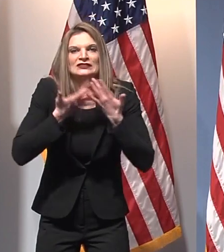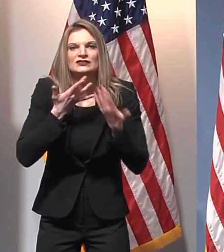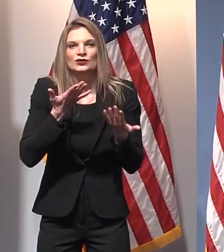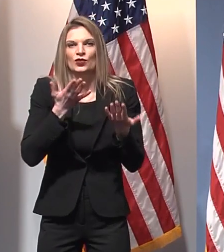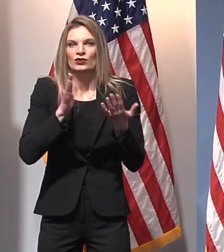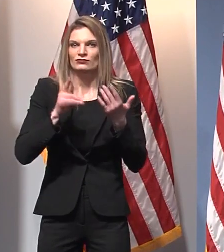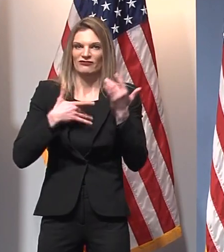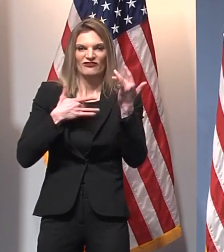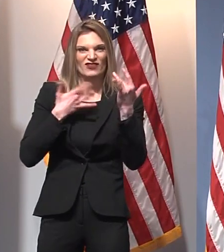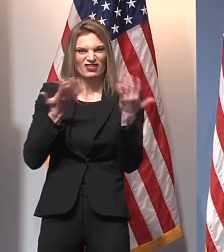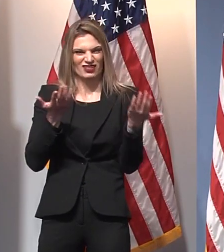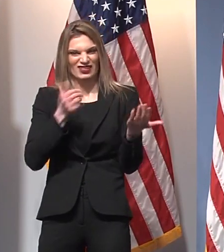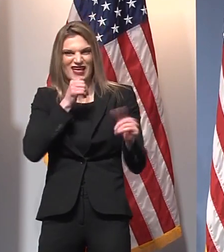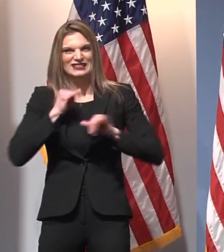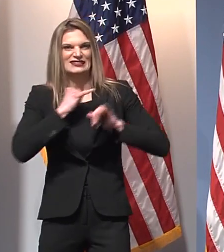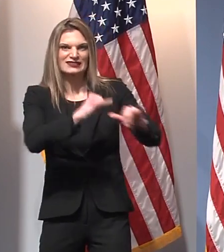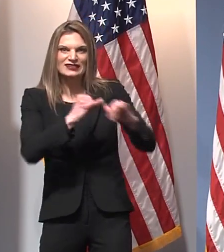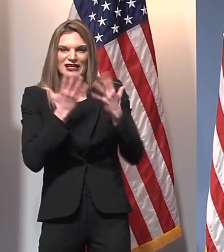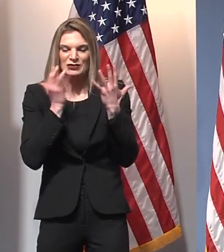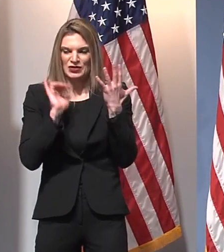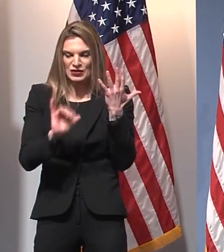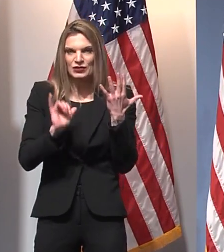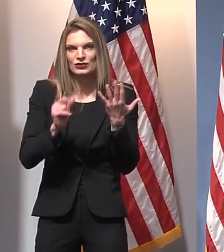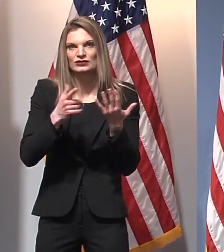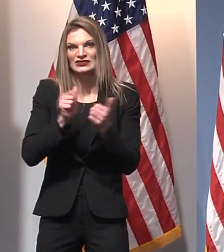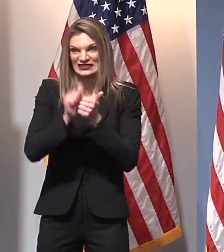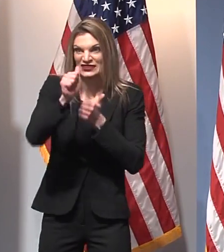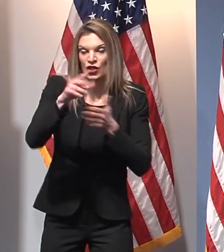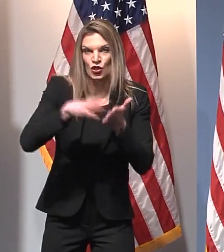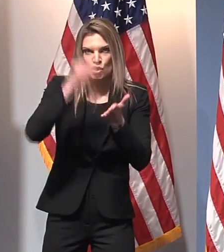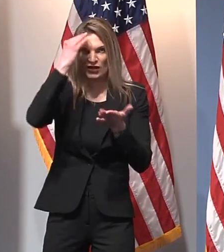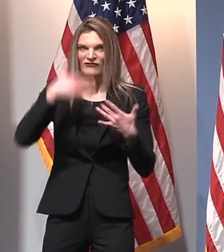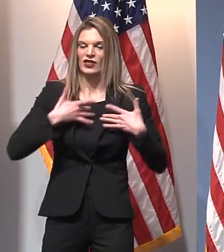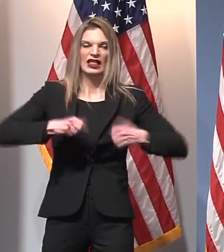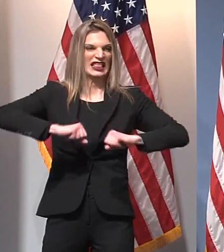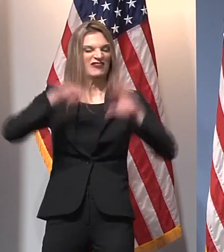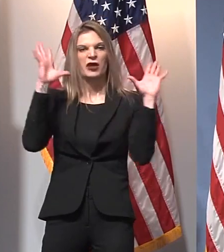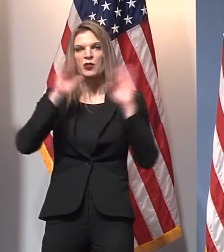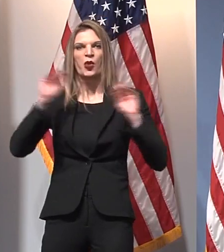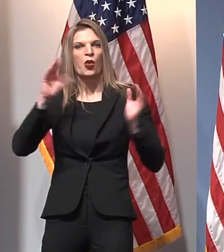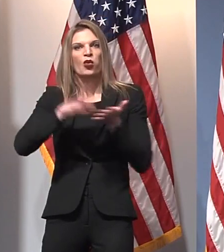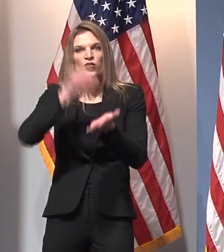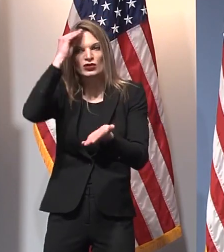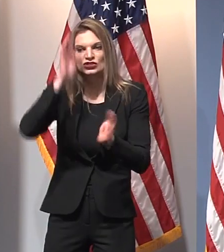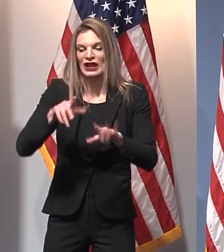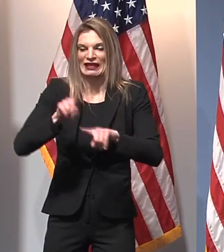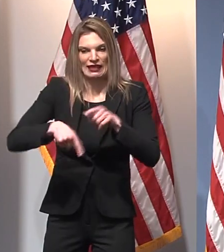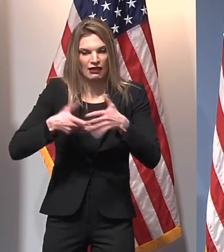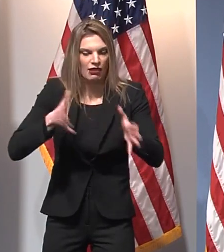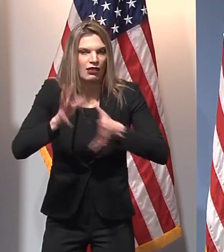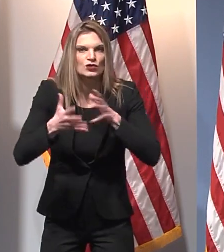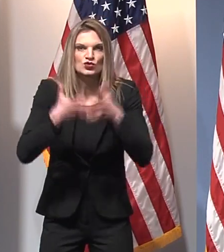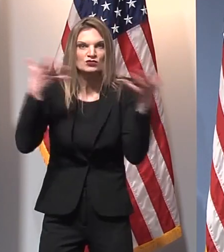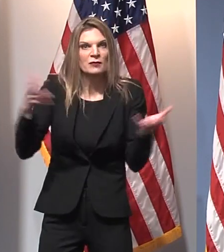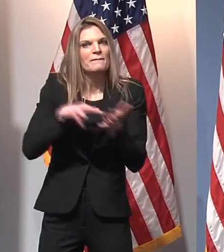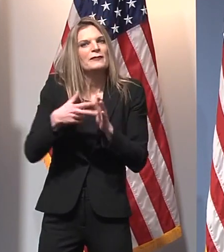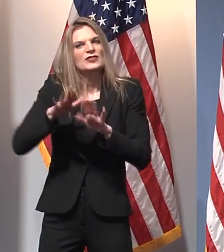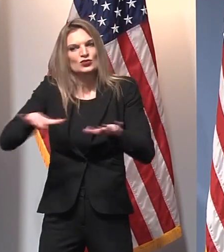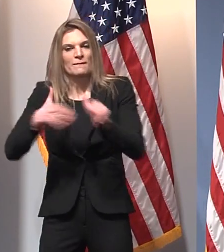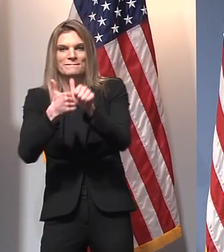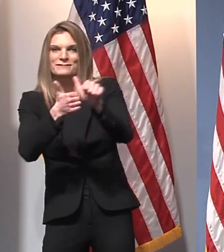bandwidth to engage consistently in distance learning, and they've just given up. And so we've seen achievement gaps growing at alarming rates.